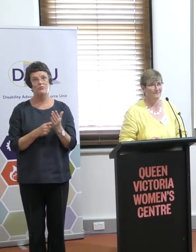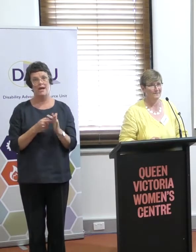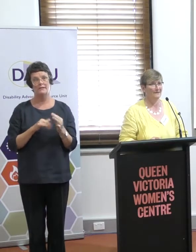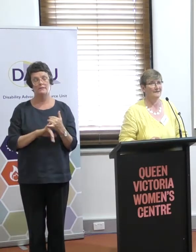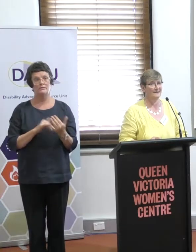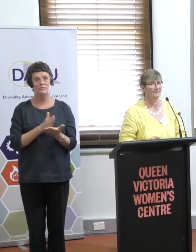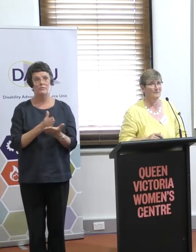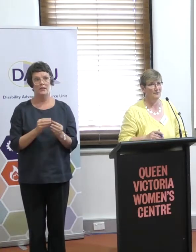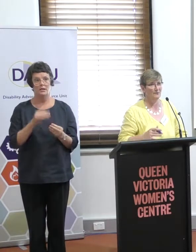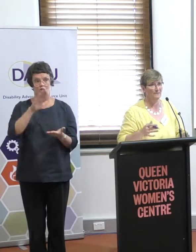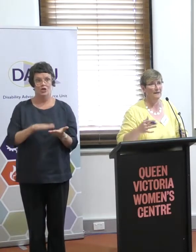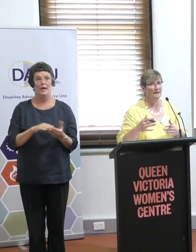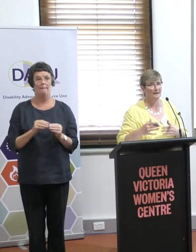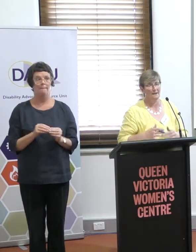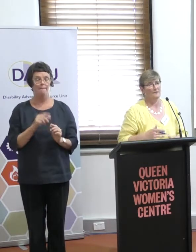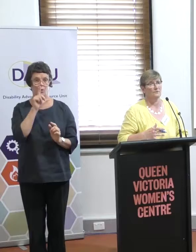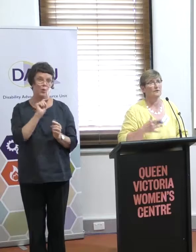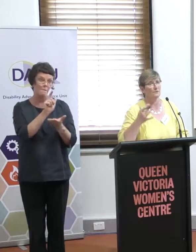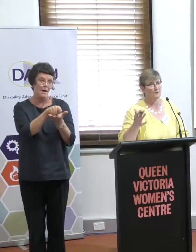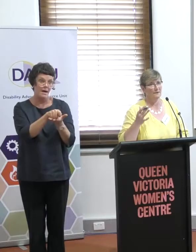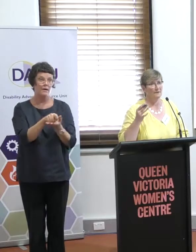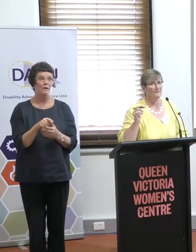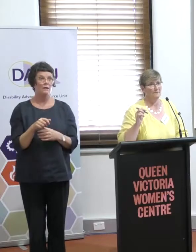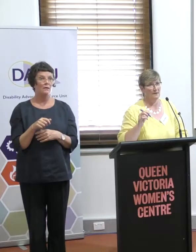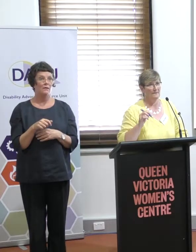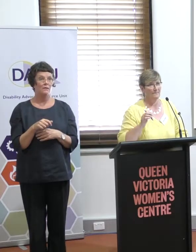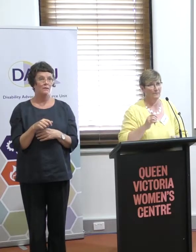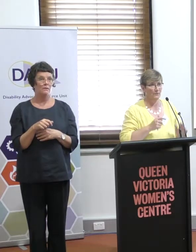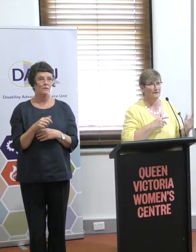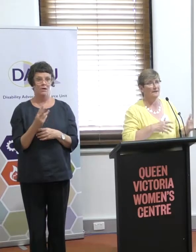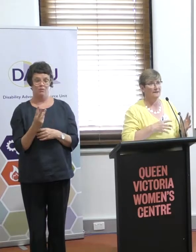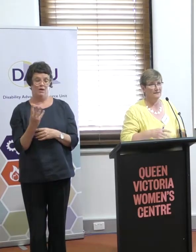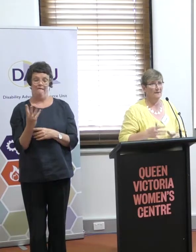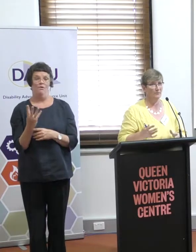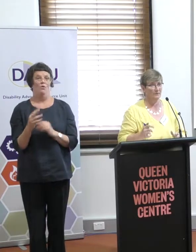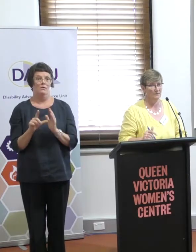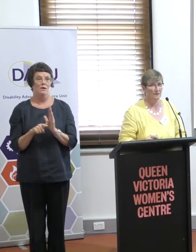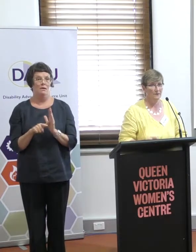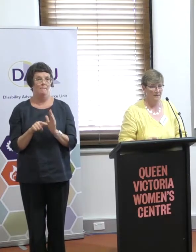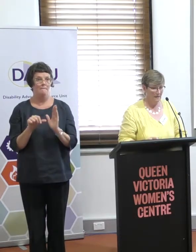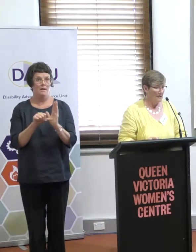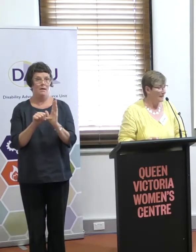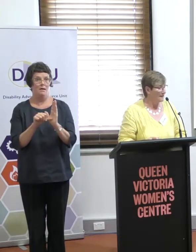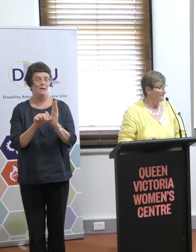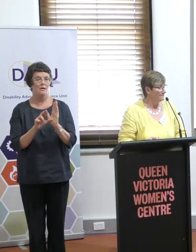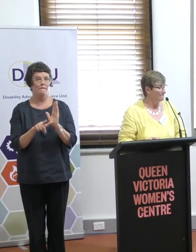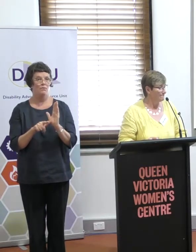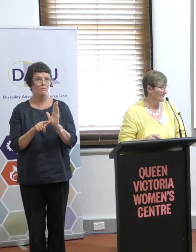we were, there would be, you could pay three, four times that amount of money for exactly the same product actually.